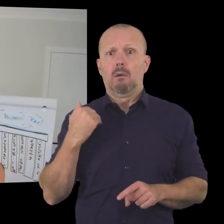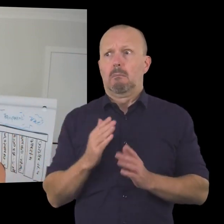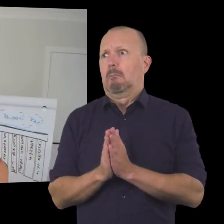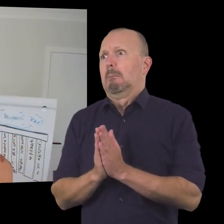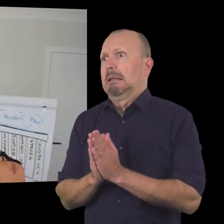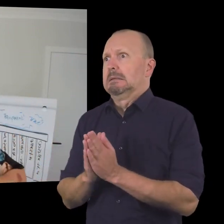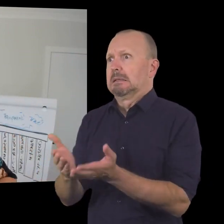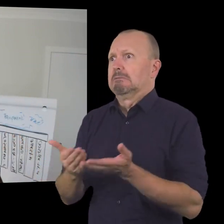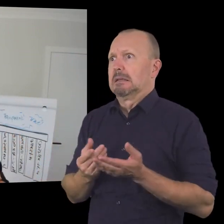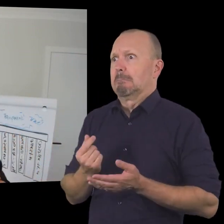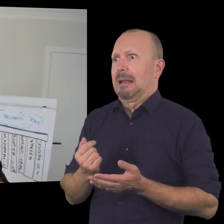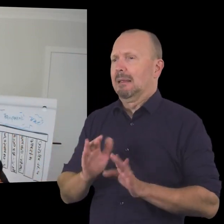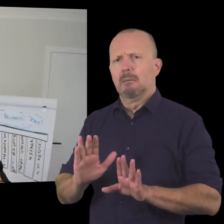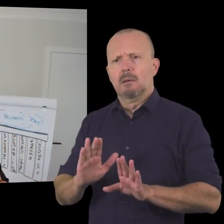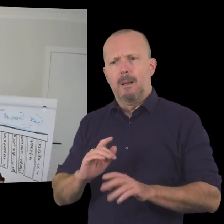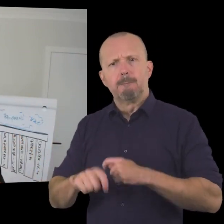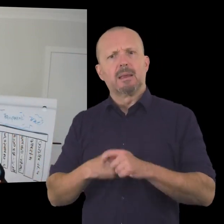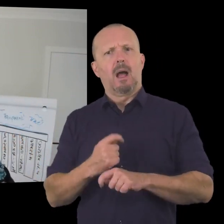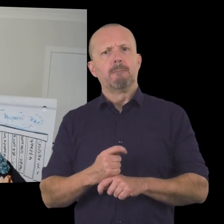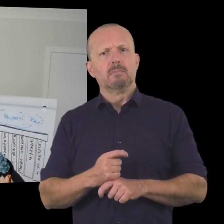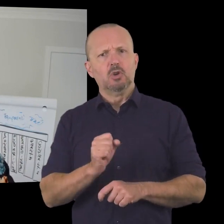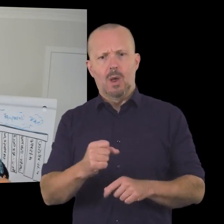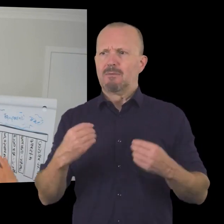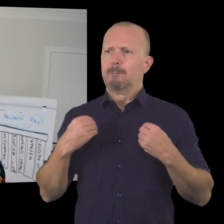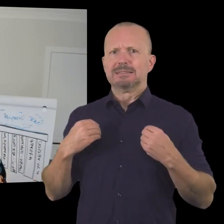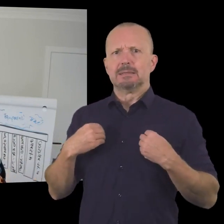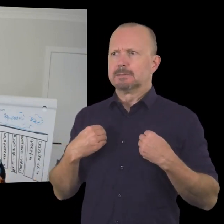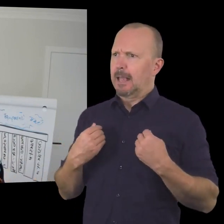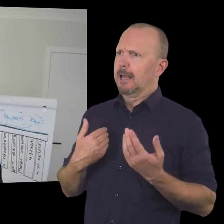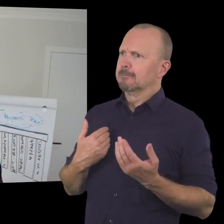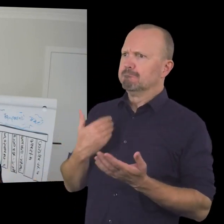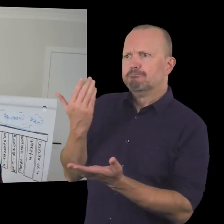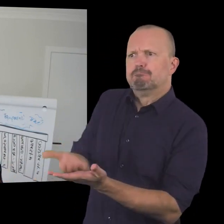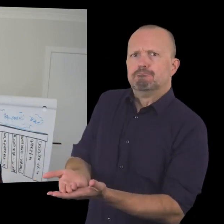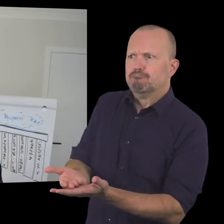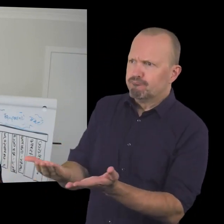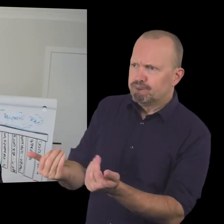your cap in hand can you please business give us some money to actually business